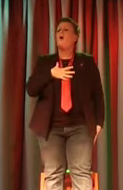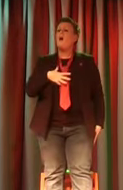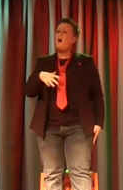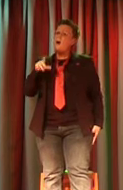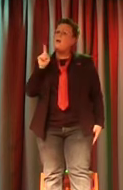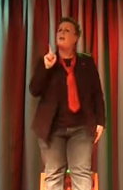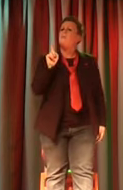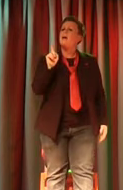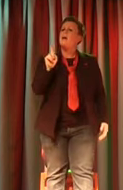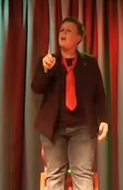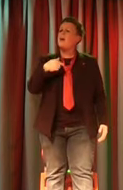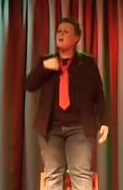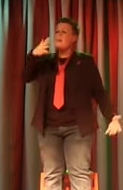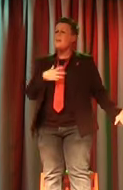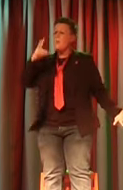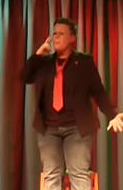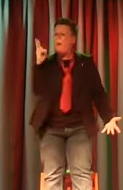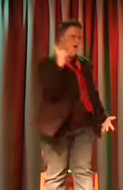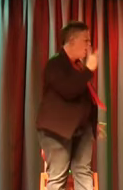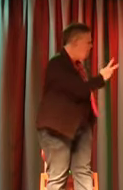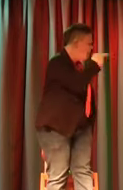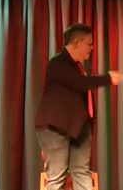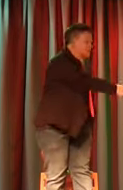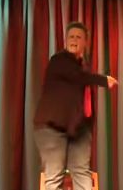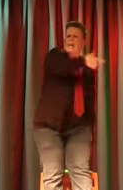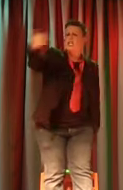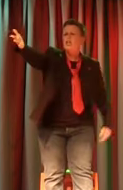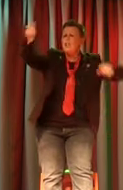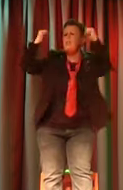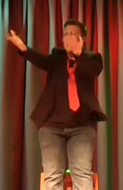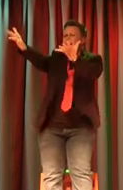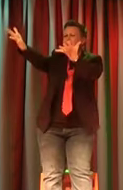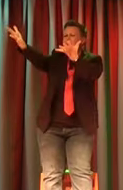wanna be I wanna see you there